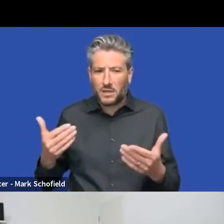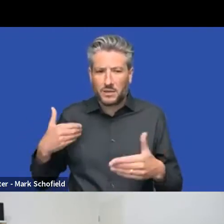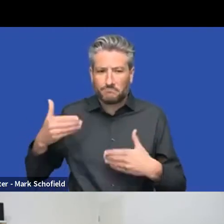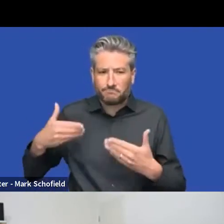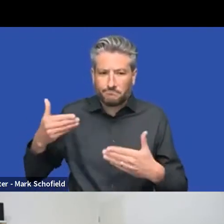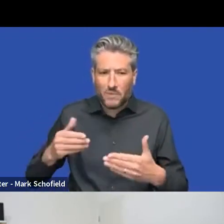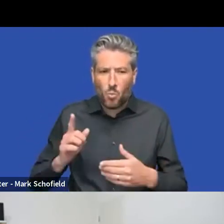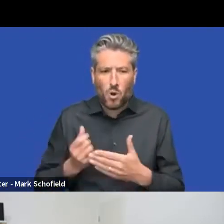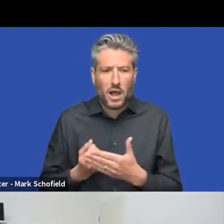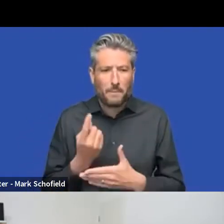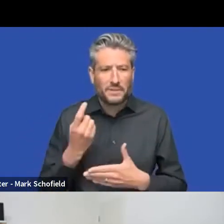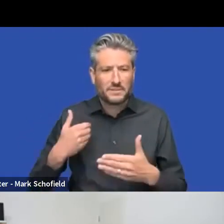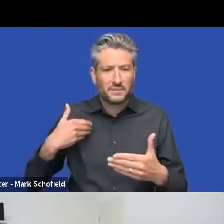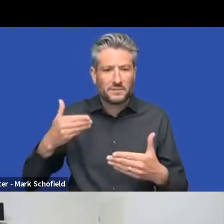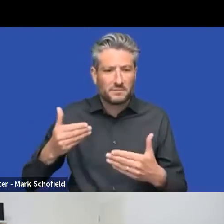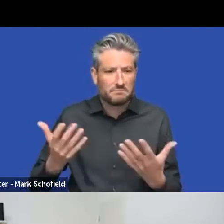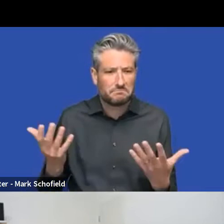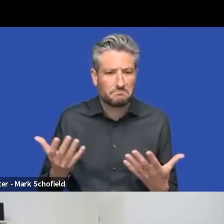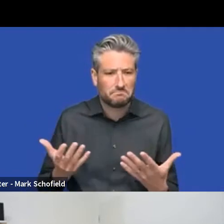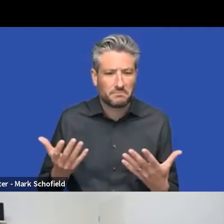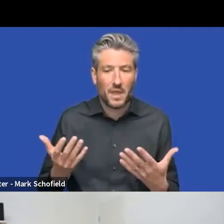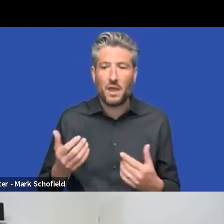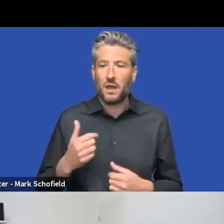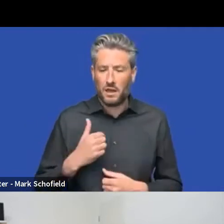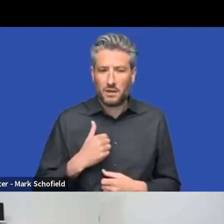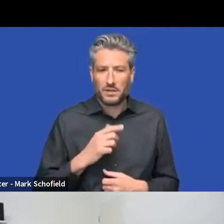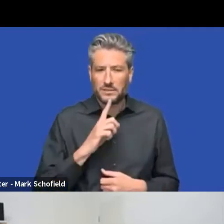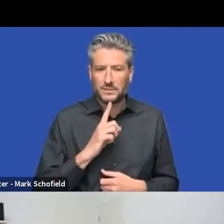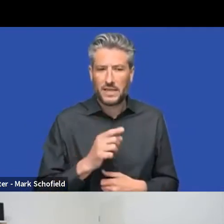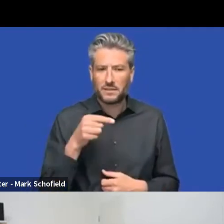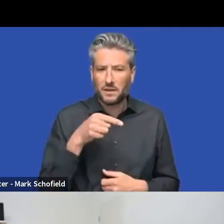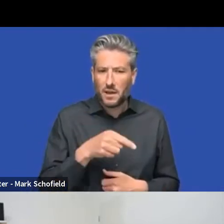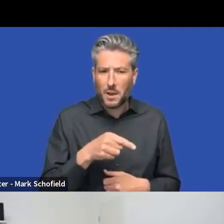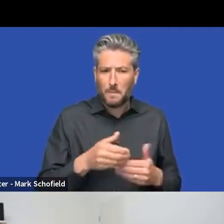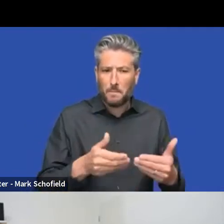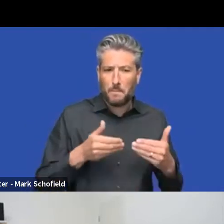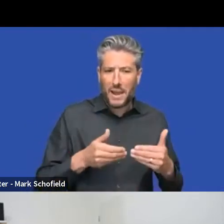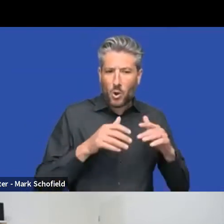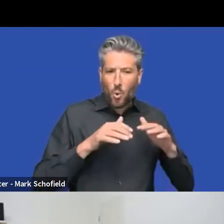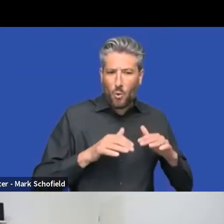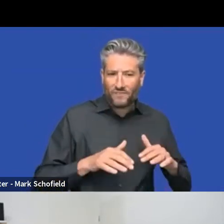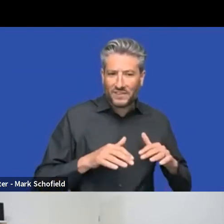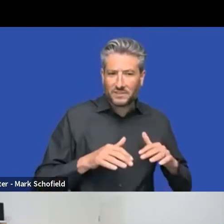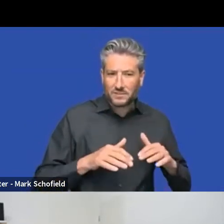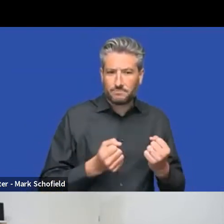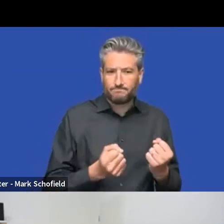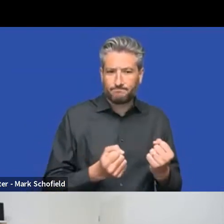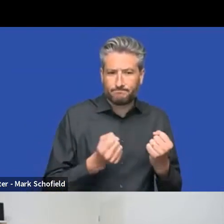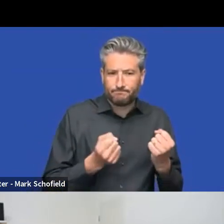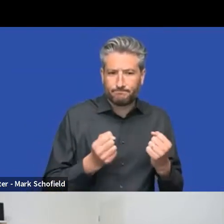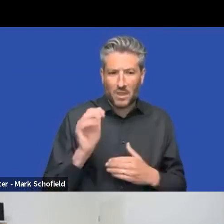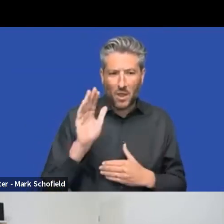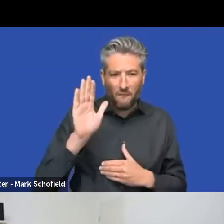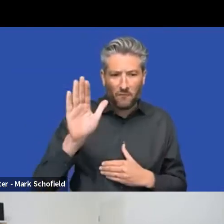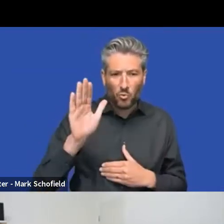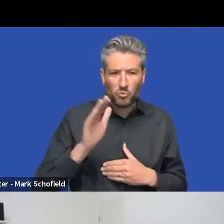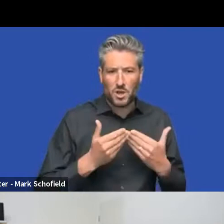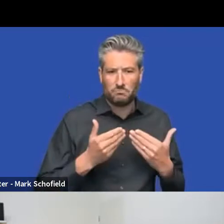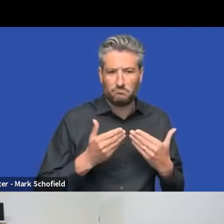we're saying future, uh, future proofing of, of the back off it's, uh, maybe you want to take this one, Philip. Yeah, sure. Uh,